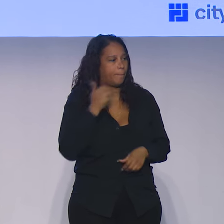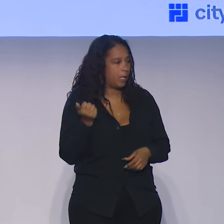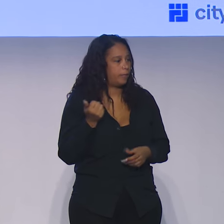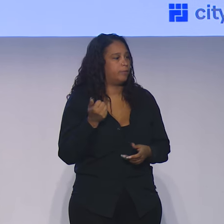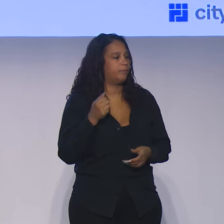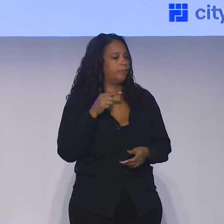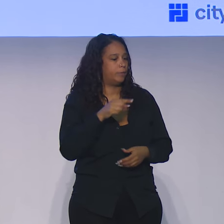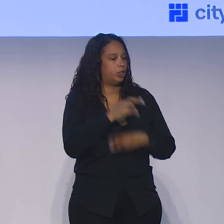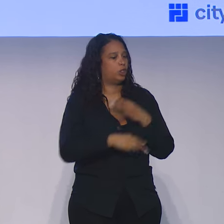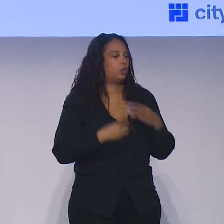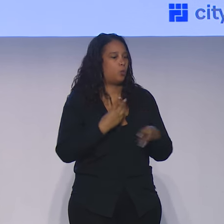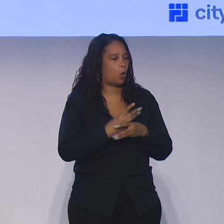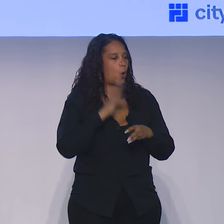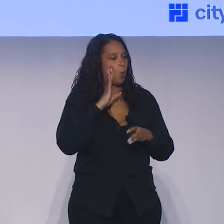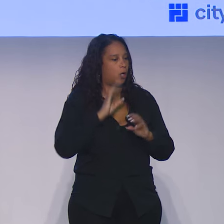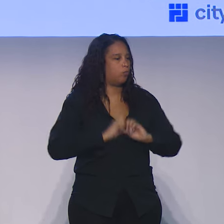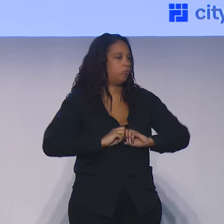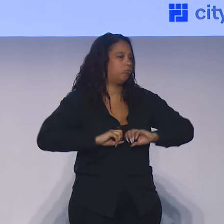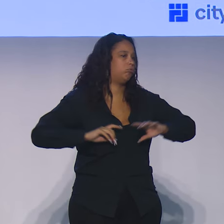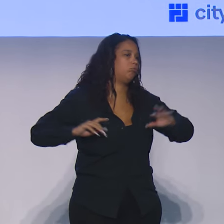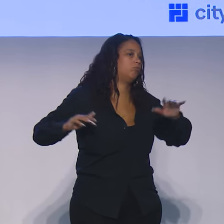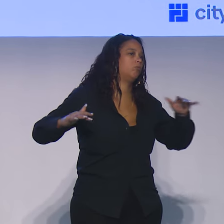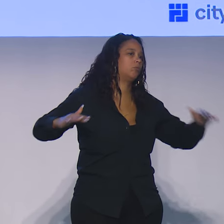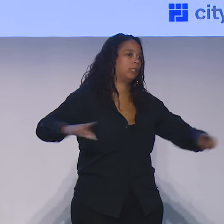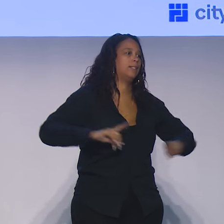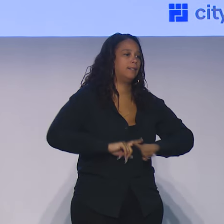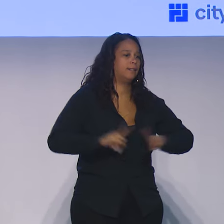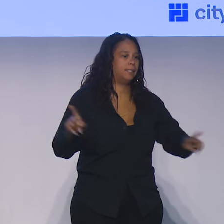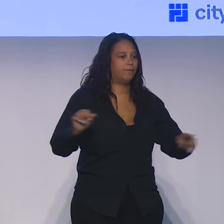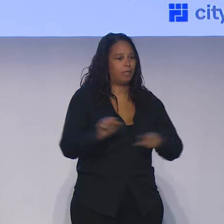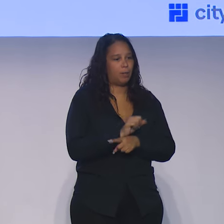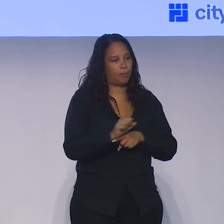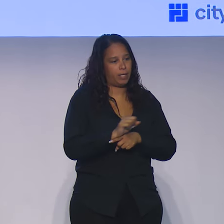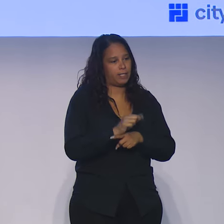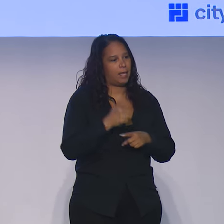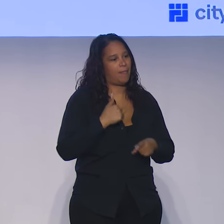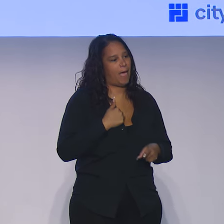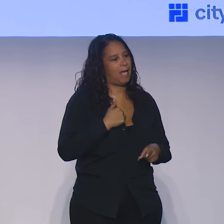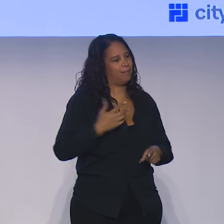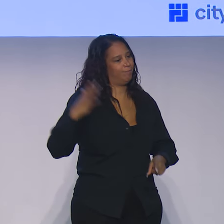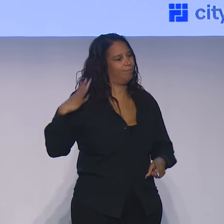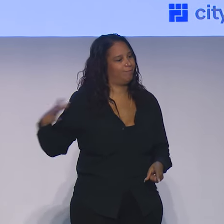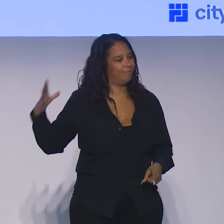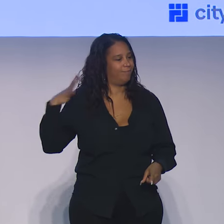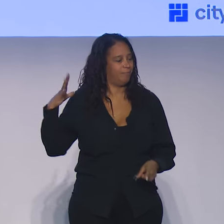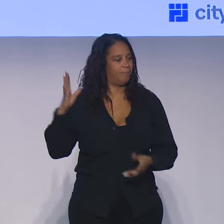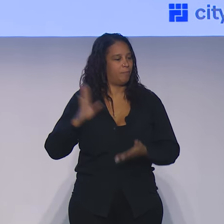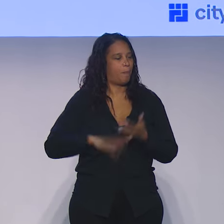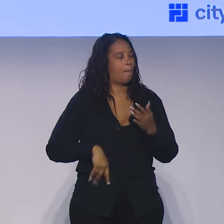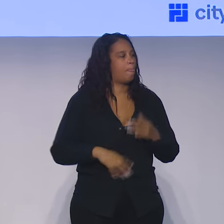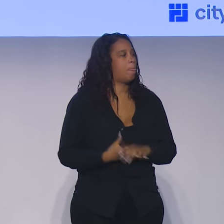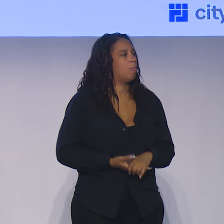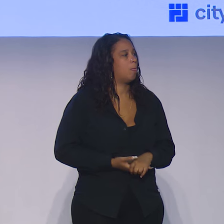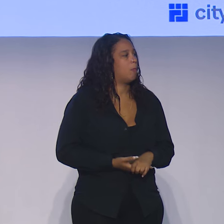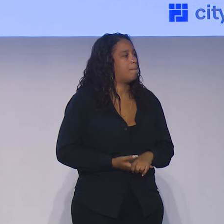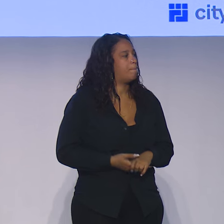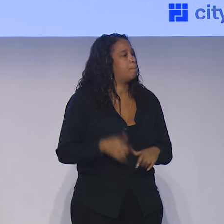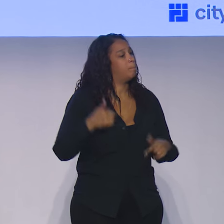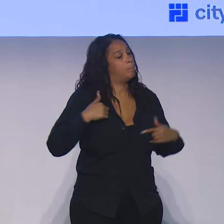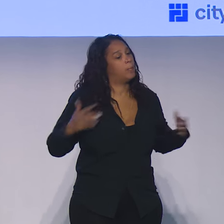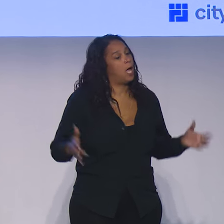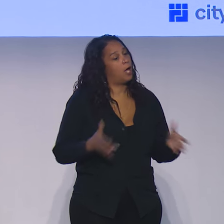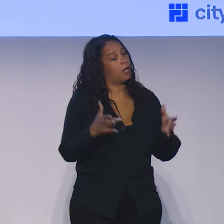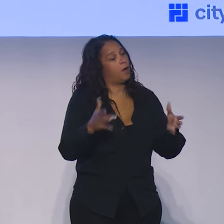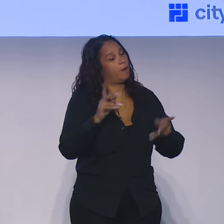they're going to come out into, practice into, is going to look really different from the world that I trained in. The thing that I encourage folks to do more than